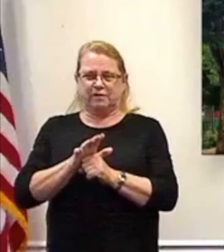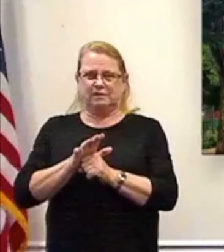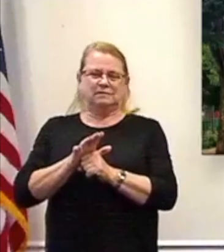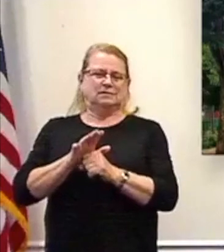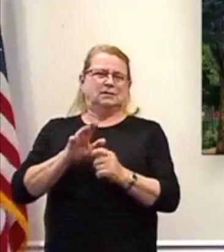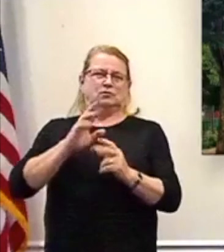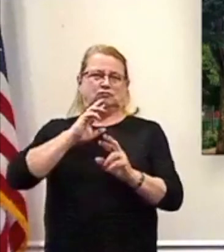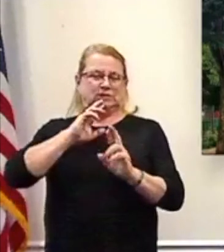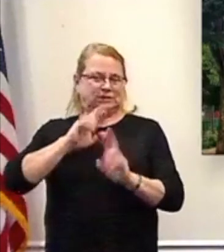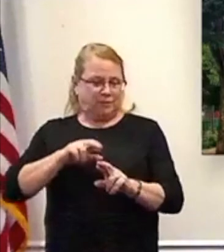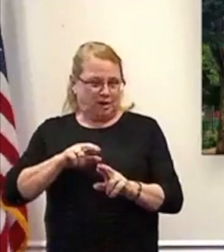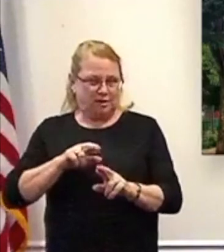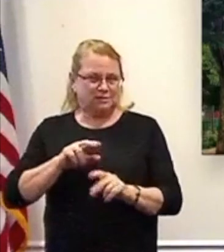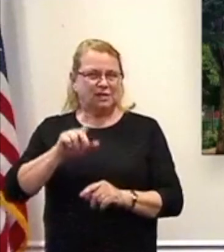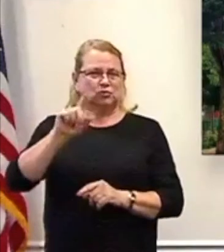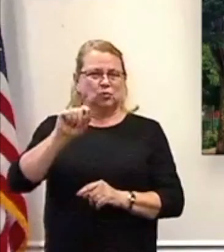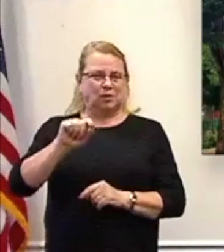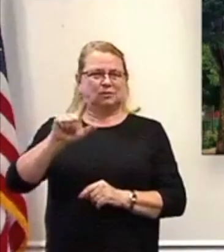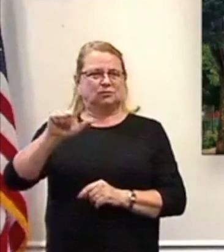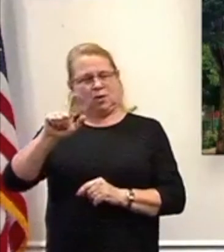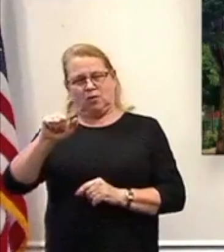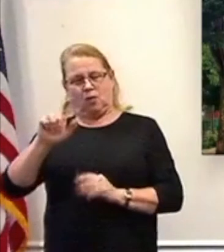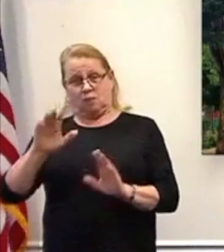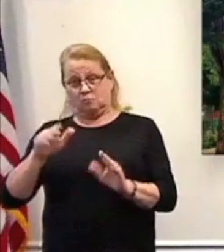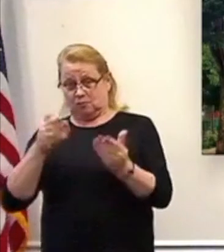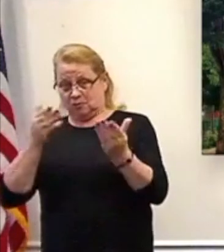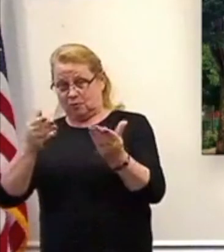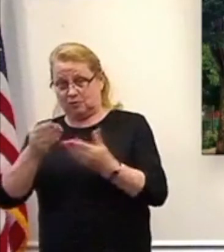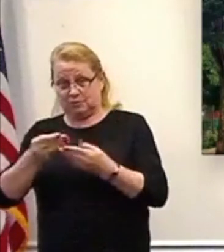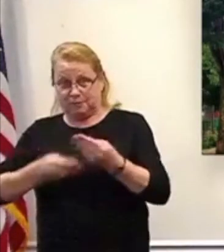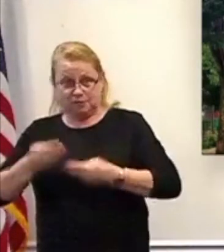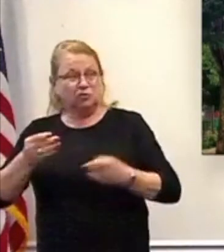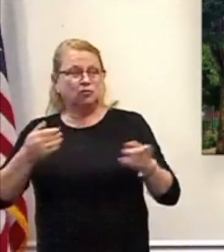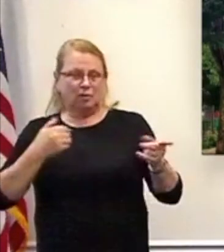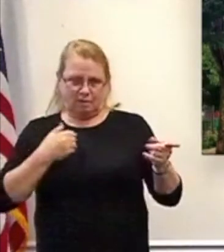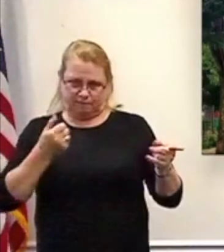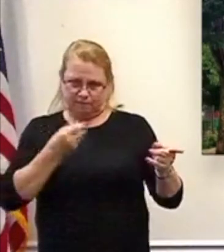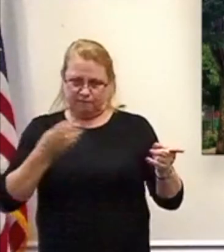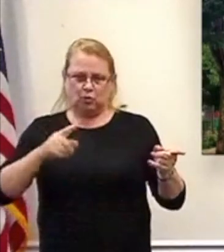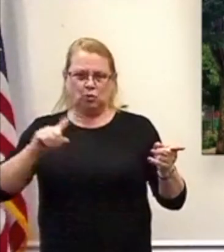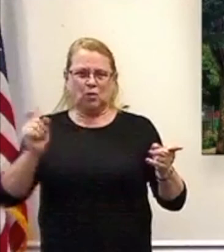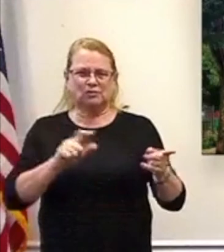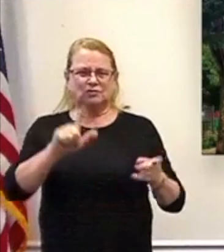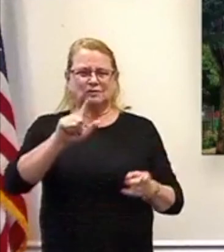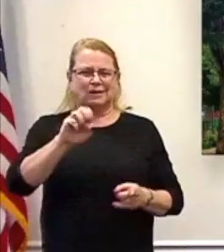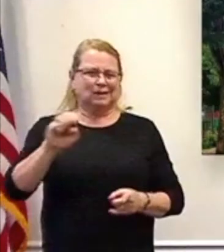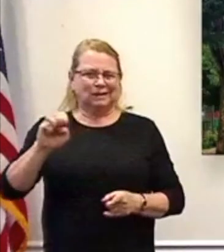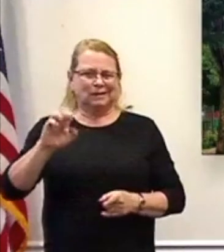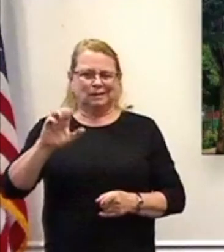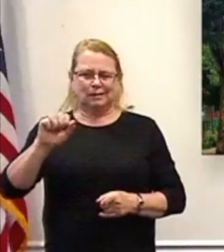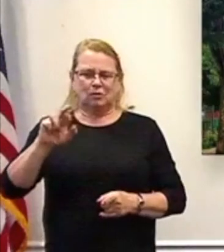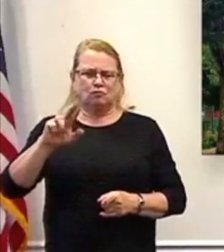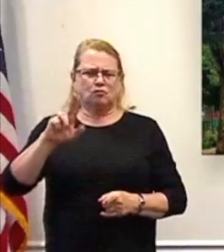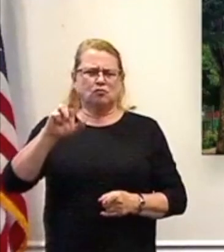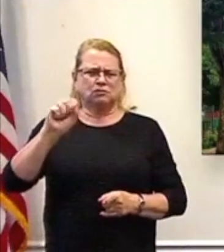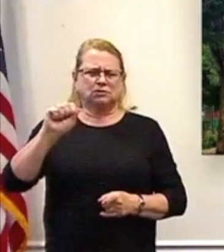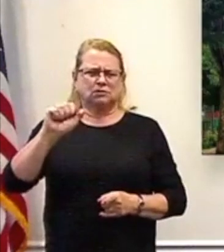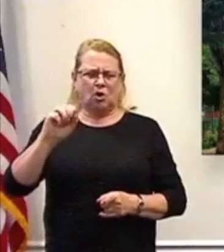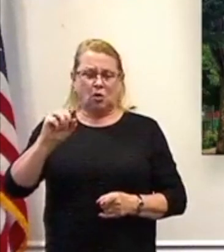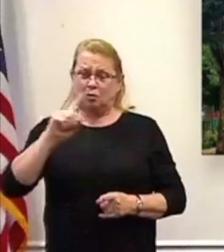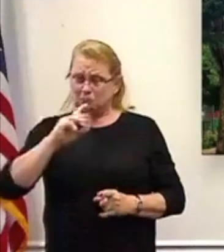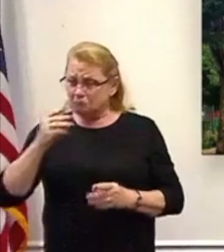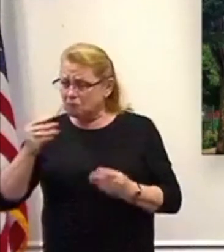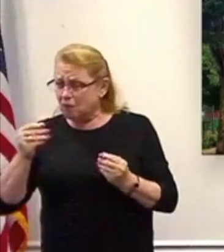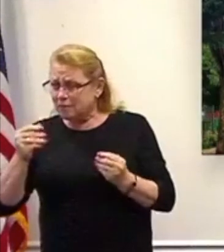proposed budget. We have a couple questions. Lee Caruso is asking, are property taxes going